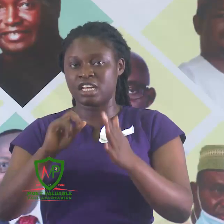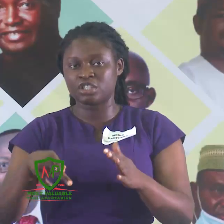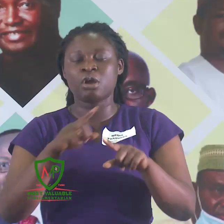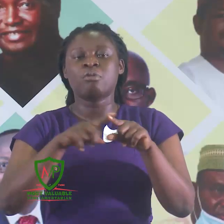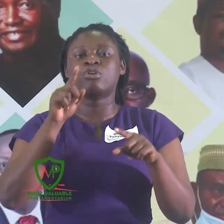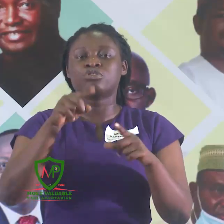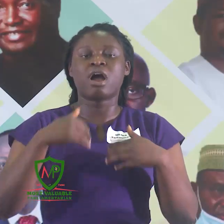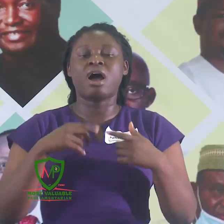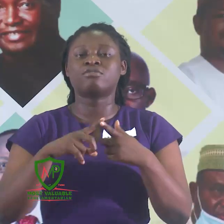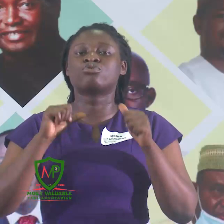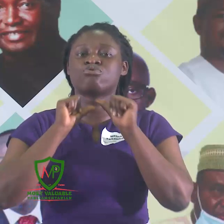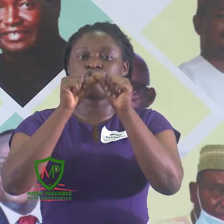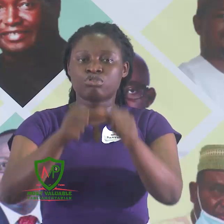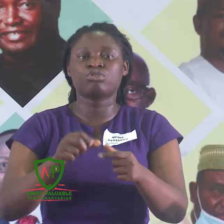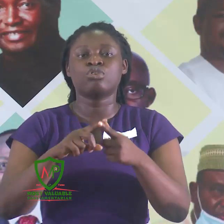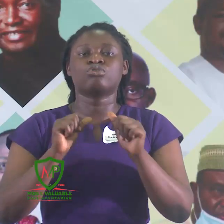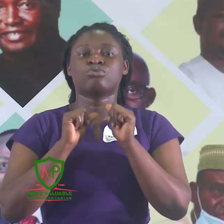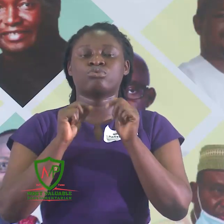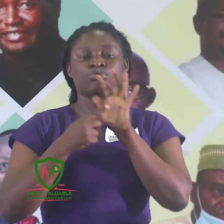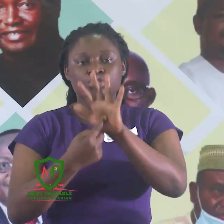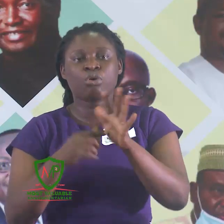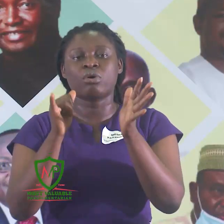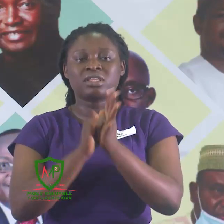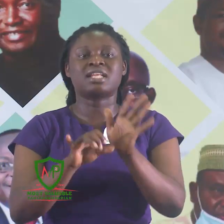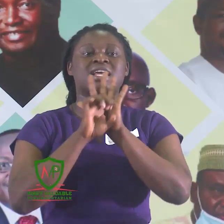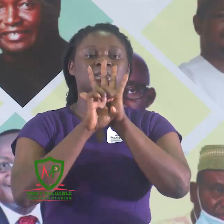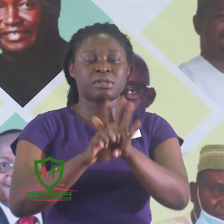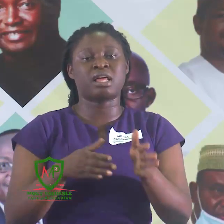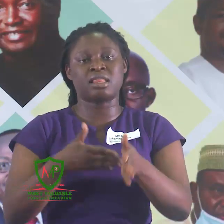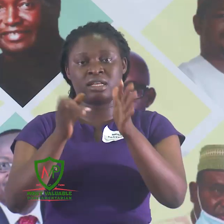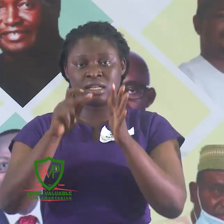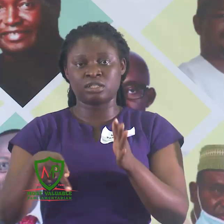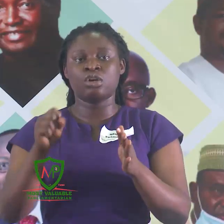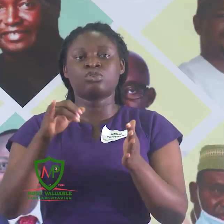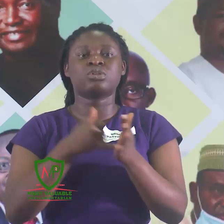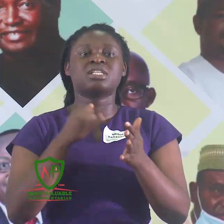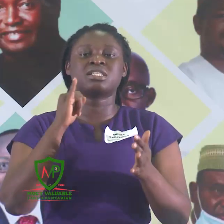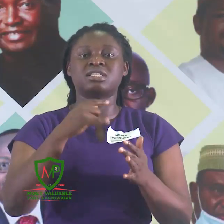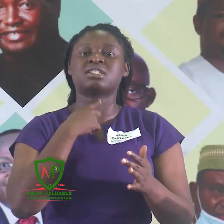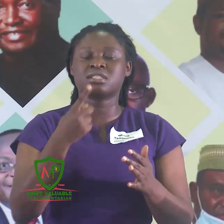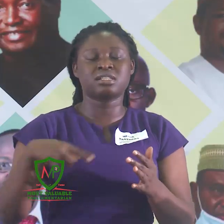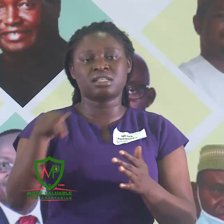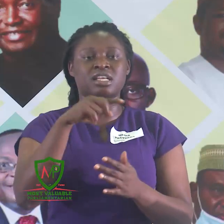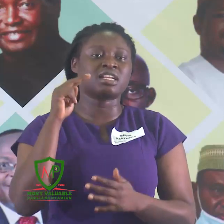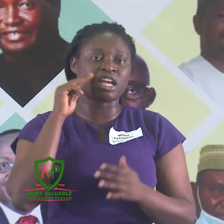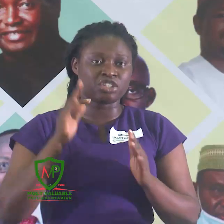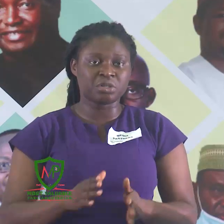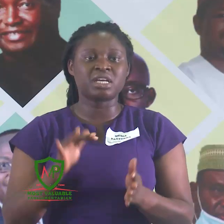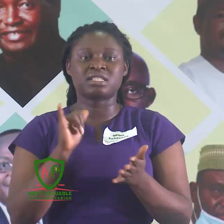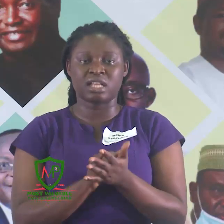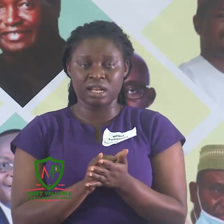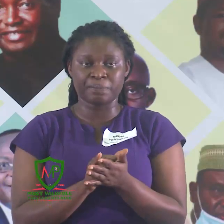to continue to show that exemplary leadership. So this is telling Nigerians that